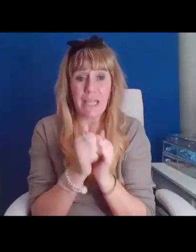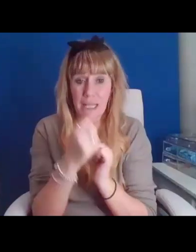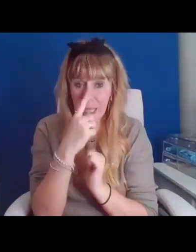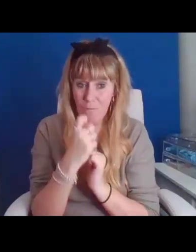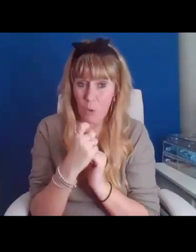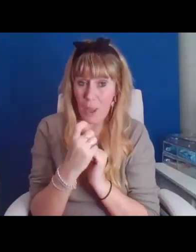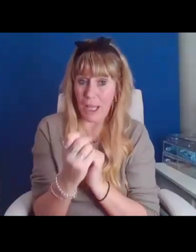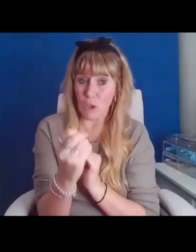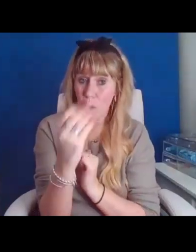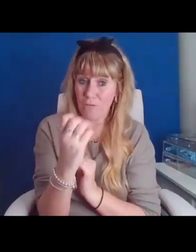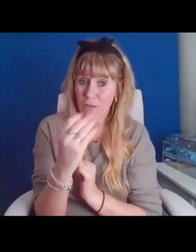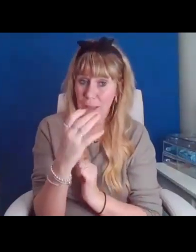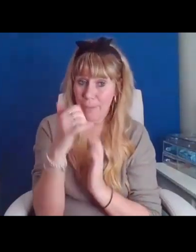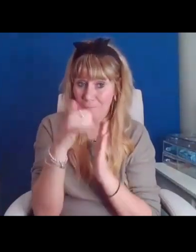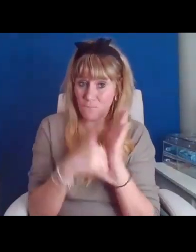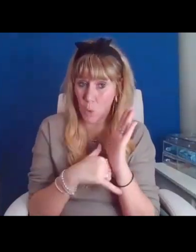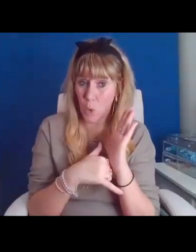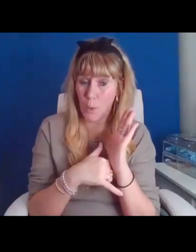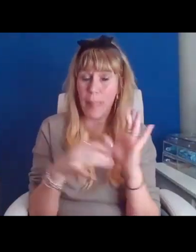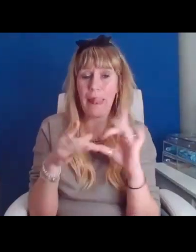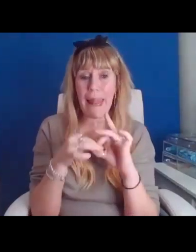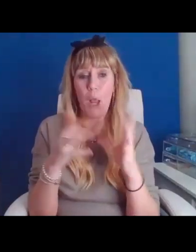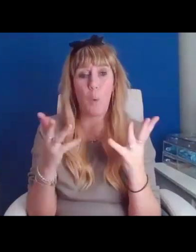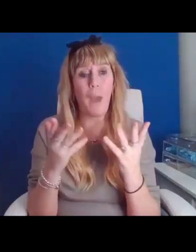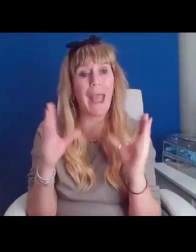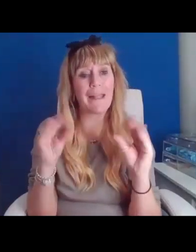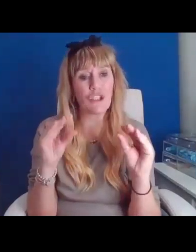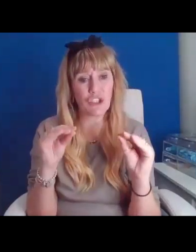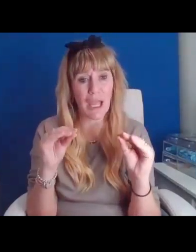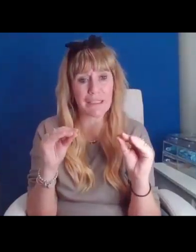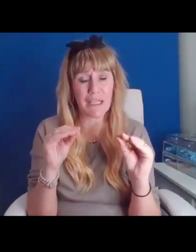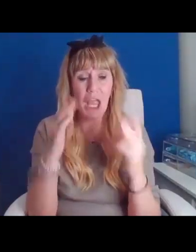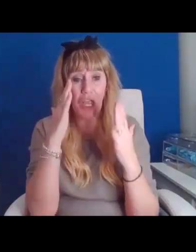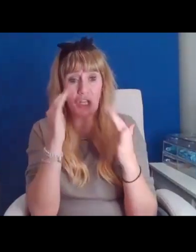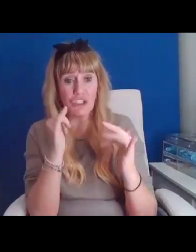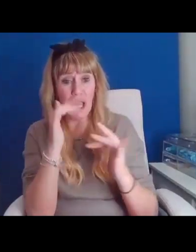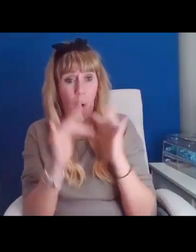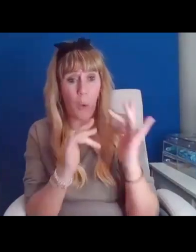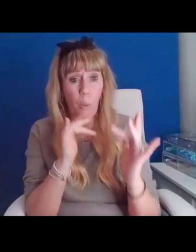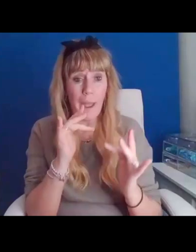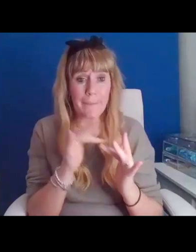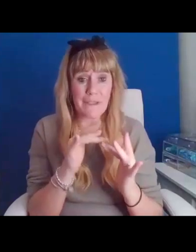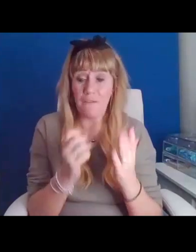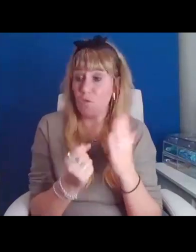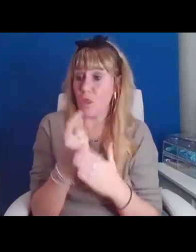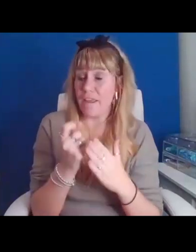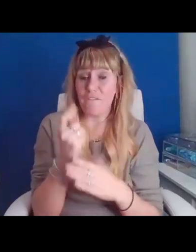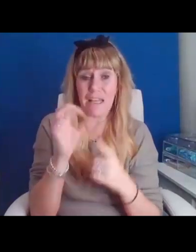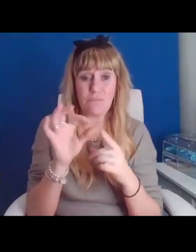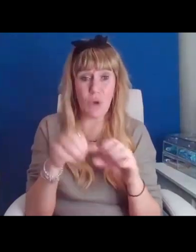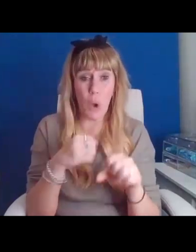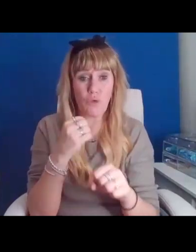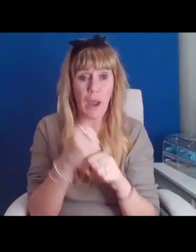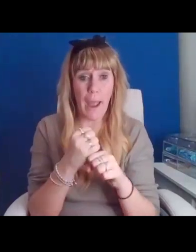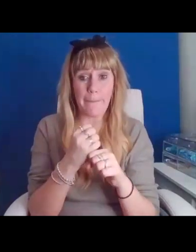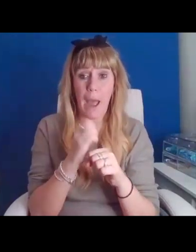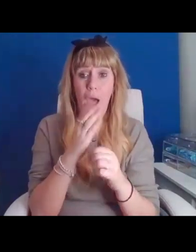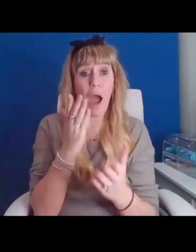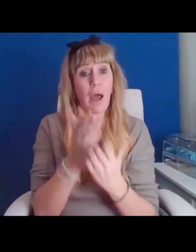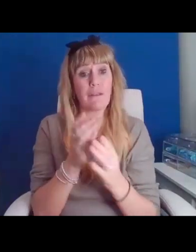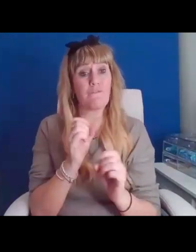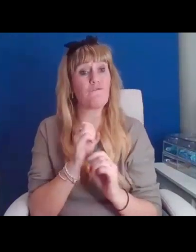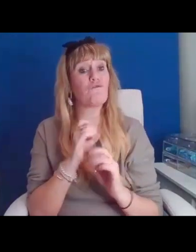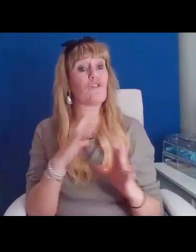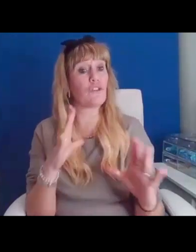form. The link is in the chat. Check out our website for the rest of our events programme, which is all free and all